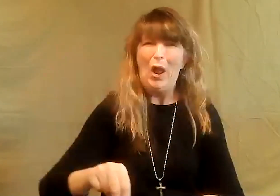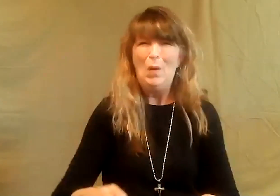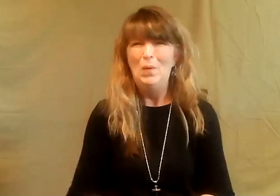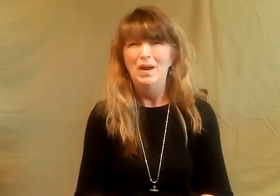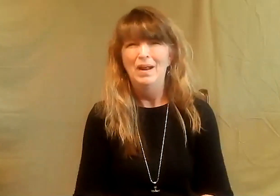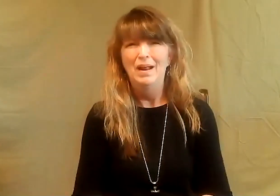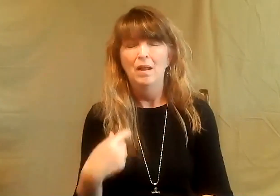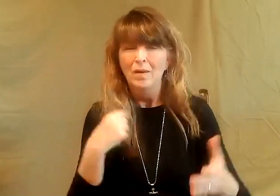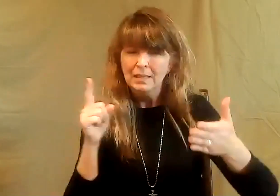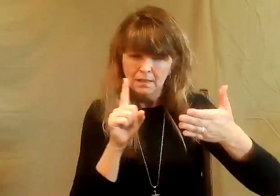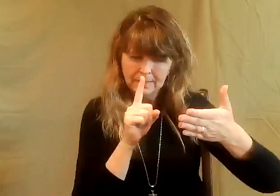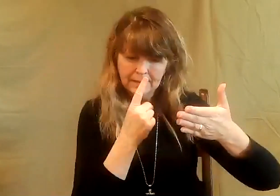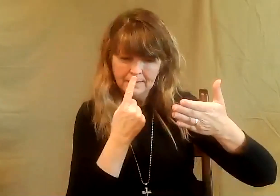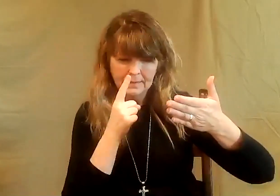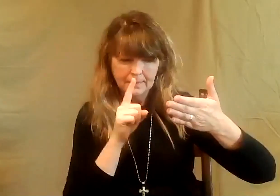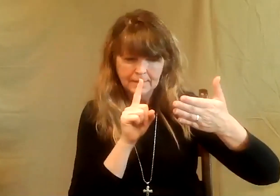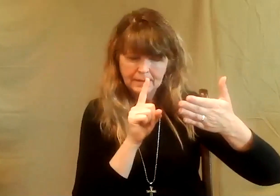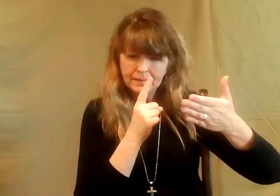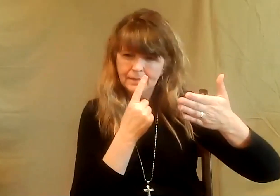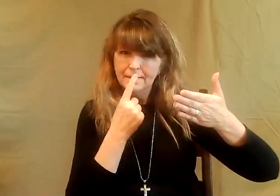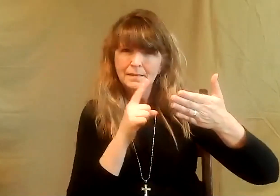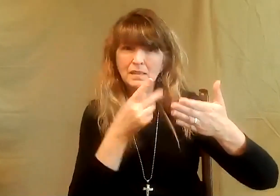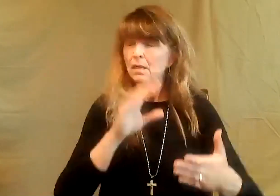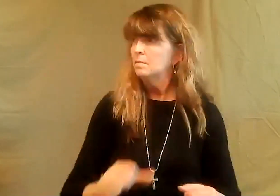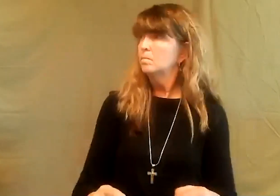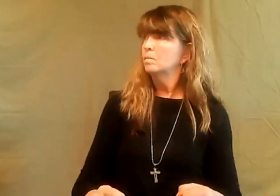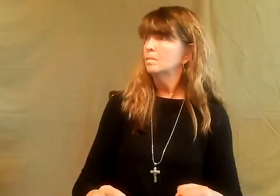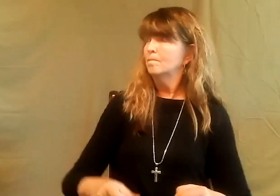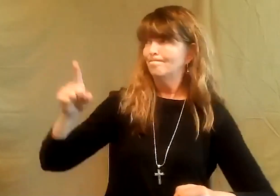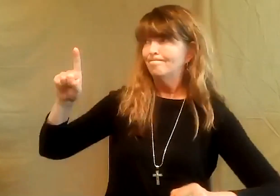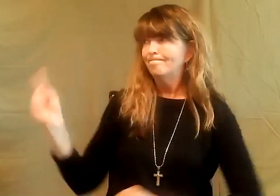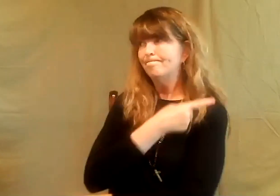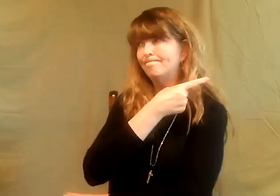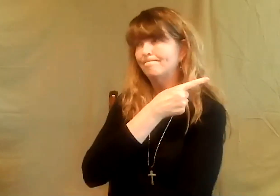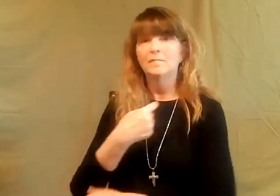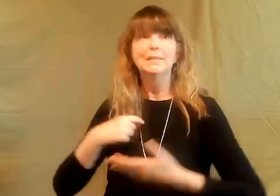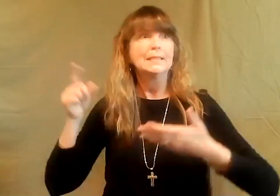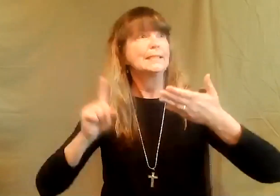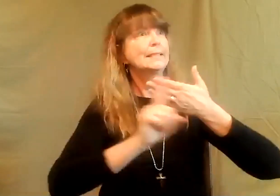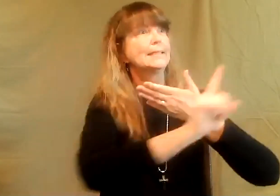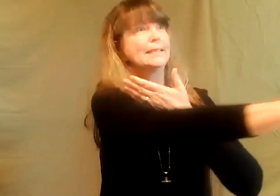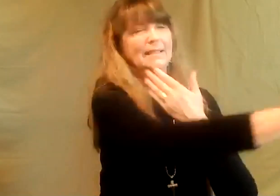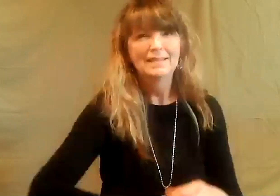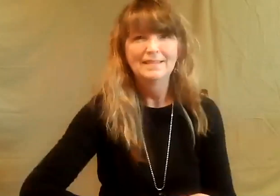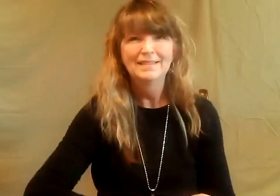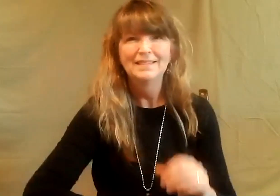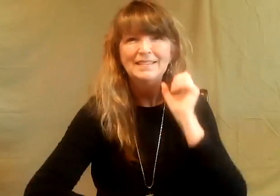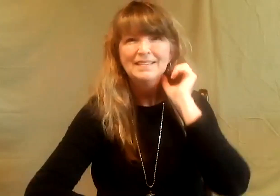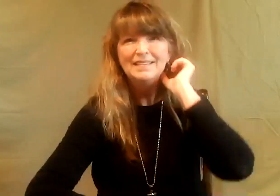They didn't think our deaf children needed a good education. And that was a wall that we approached. But God beckoned us